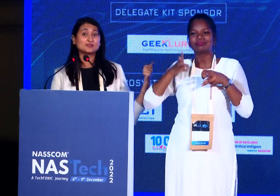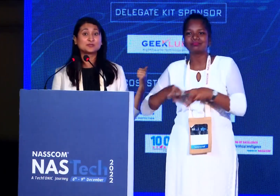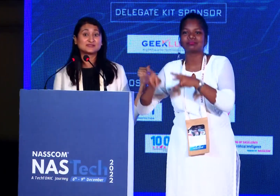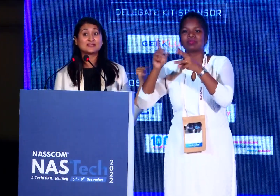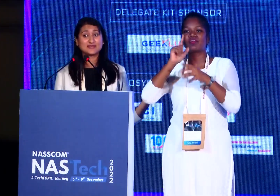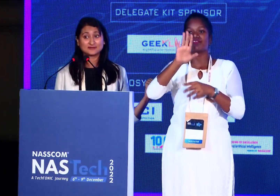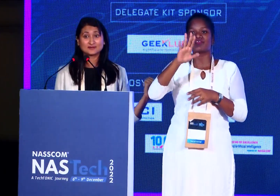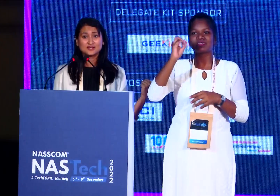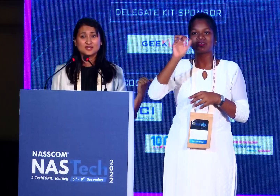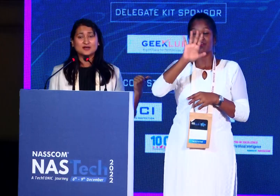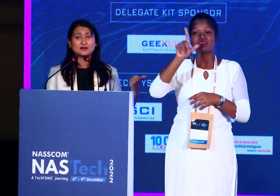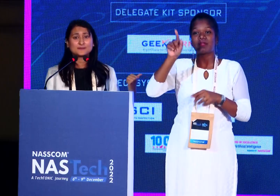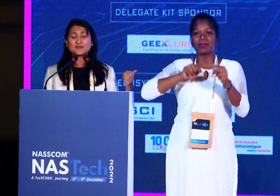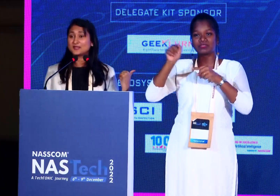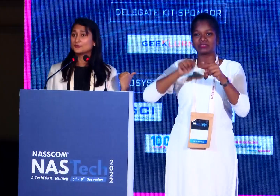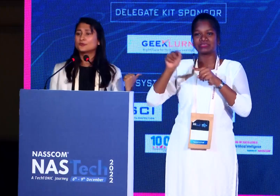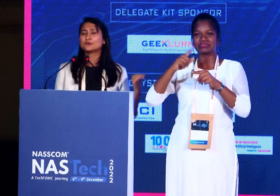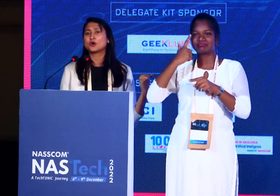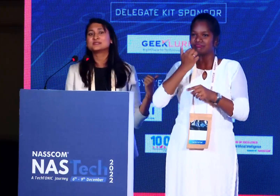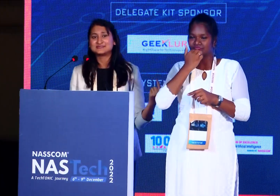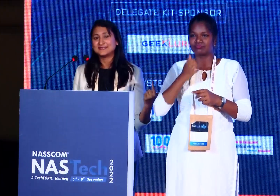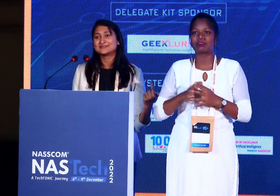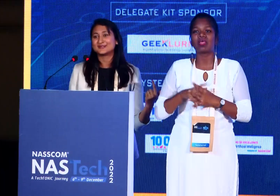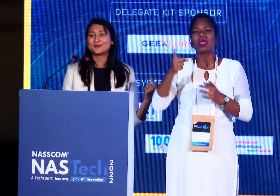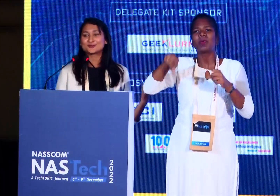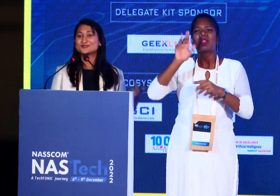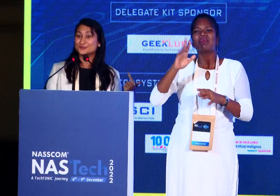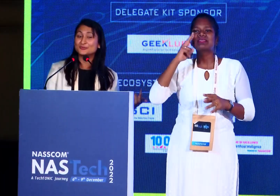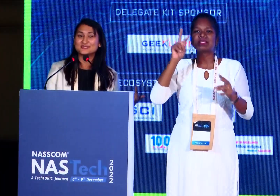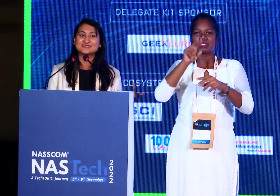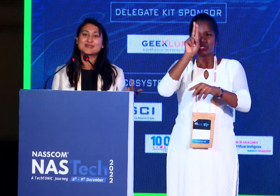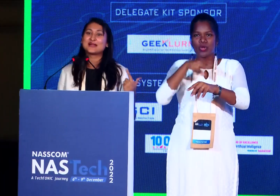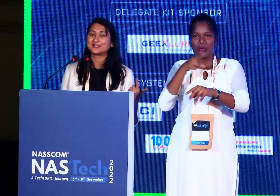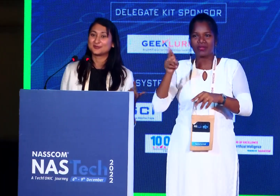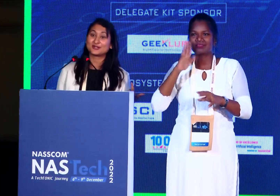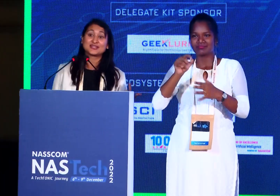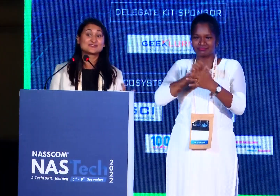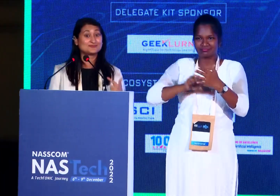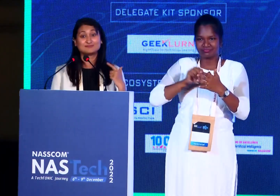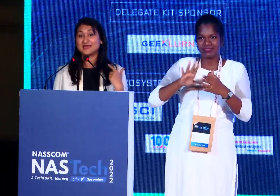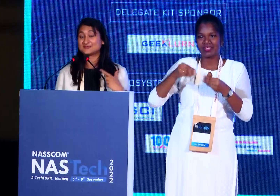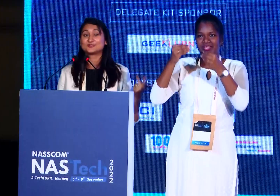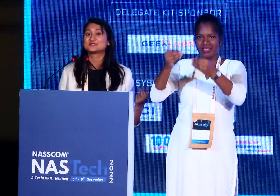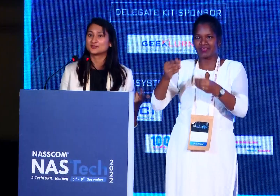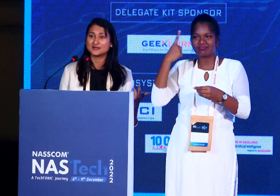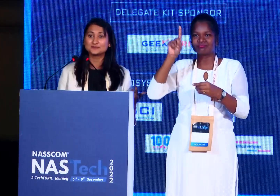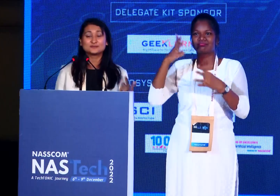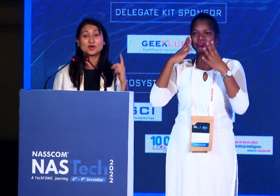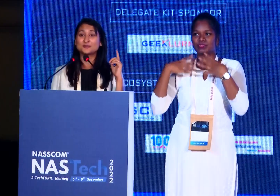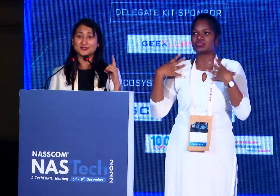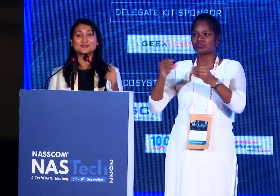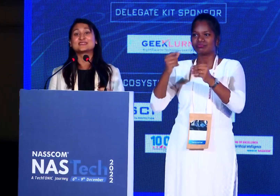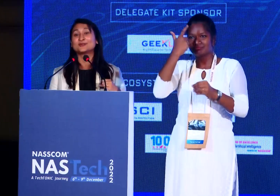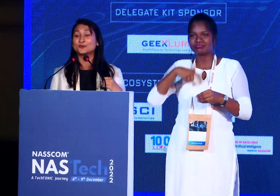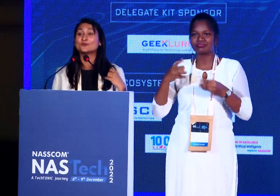57% error. And you've all seen that doctors do prescribe antibiotics as soon as you come,